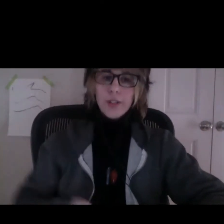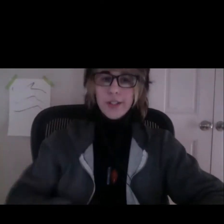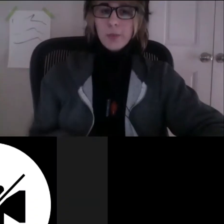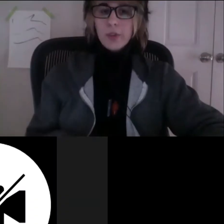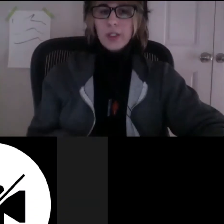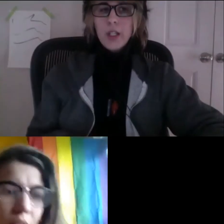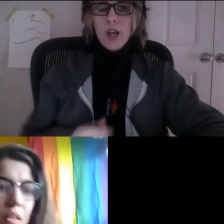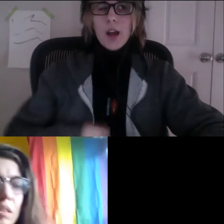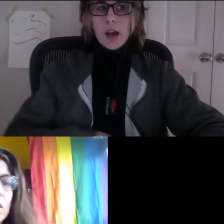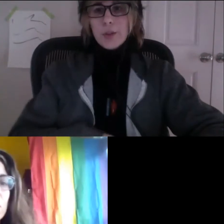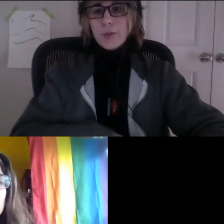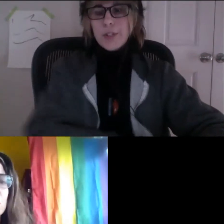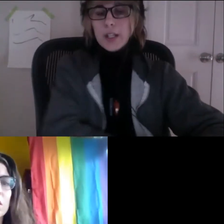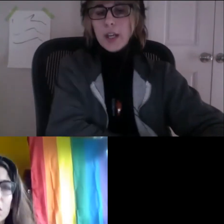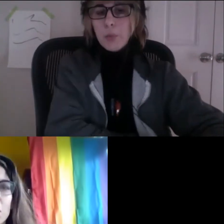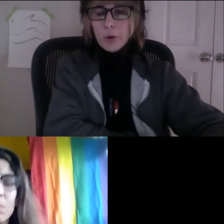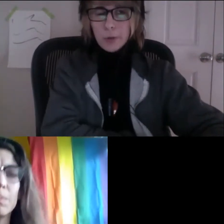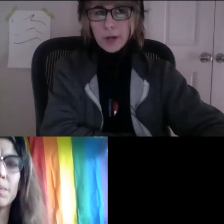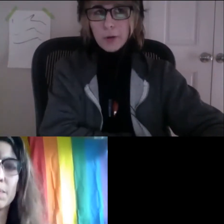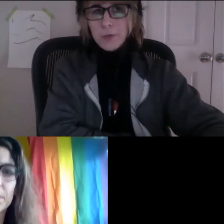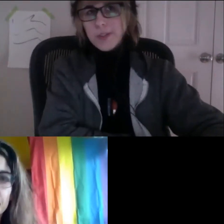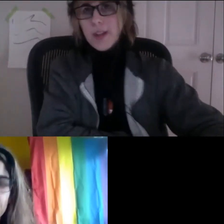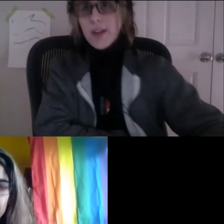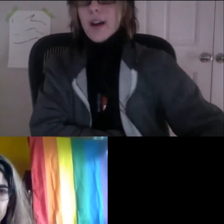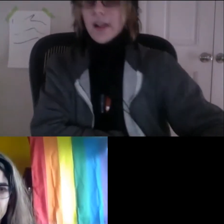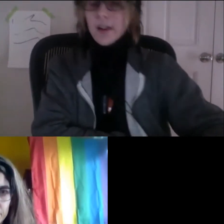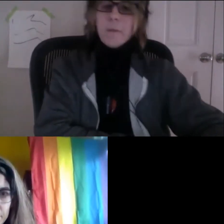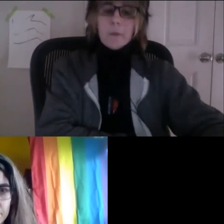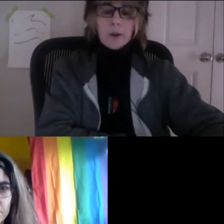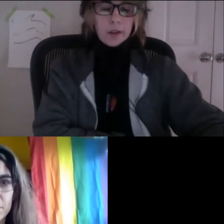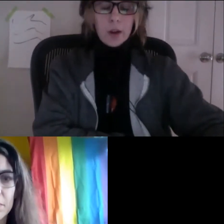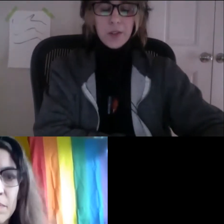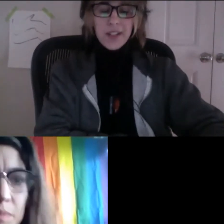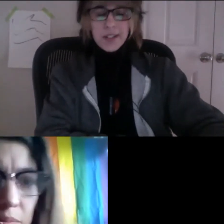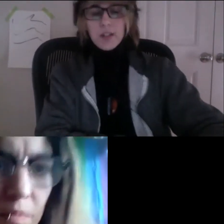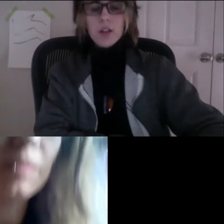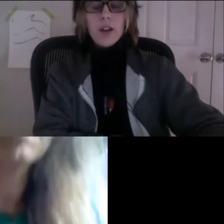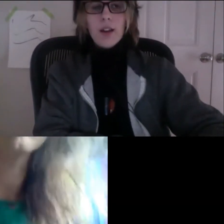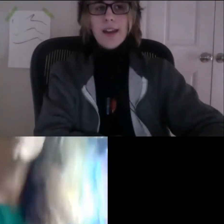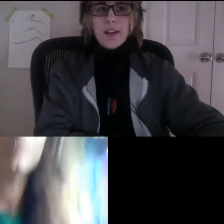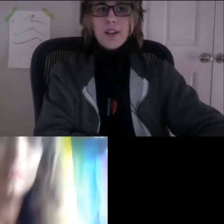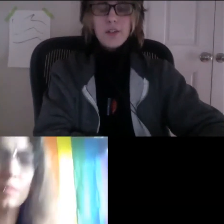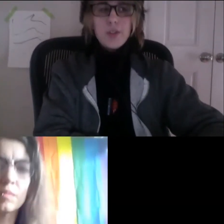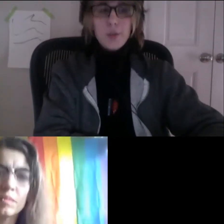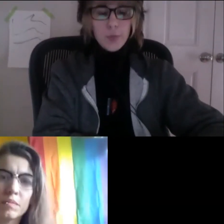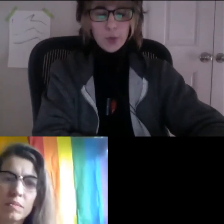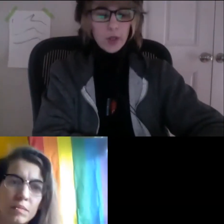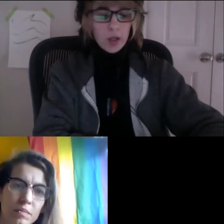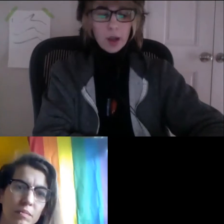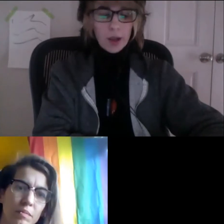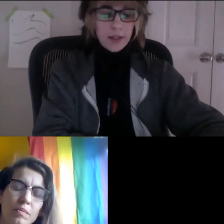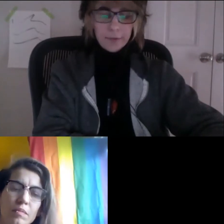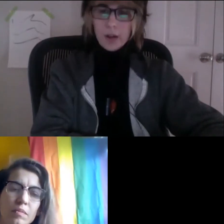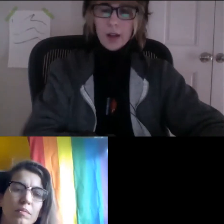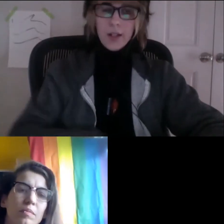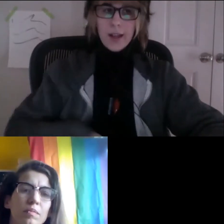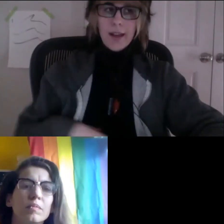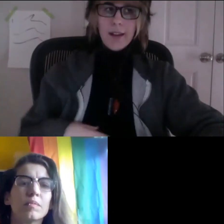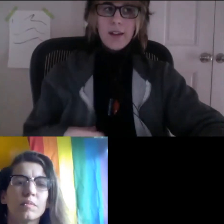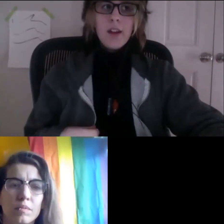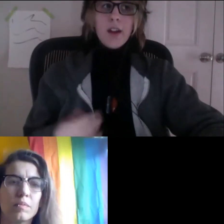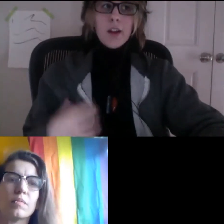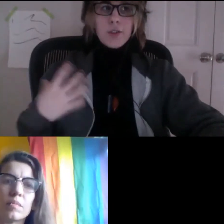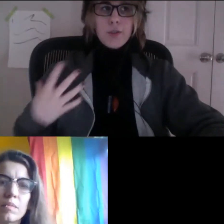Tangled Art and Disability. I use he, him pronouns. I am autistic and two spirit identified.